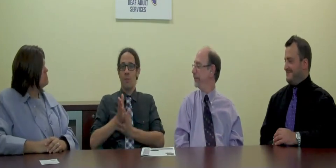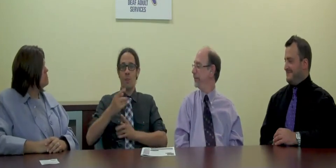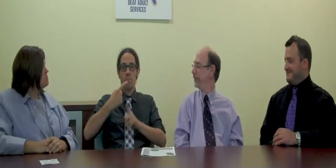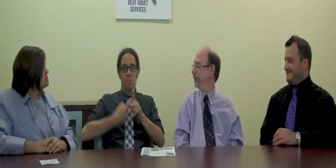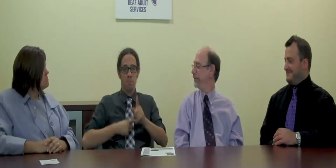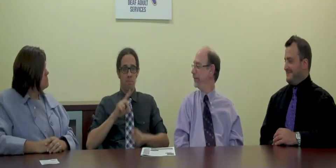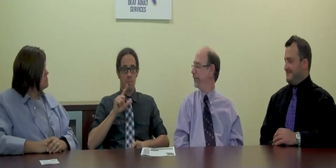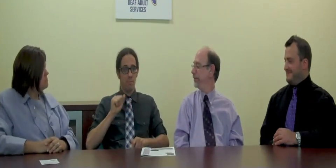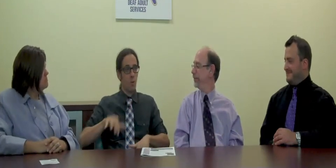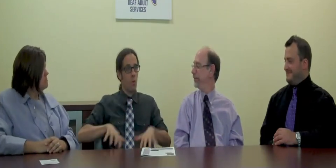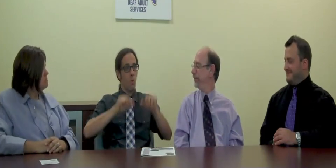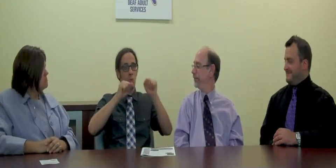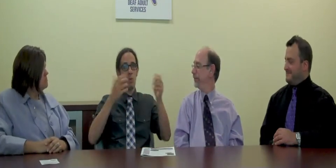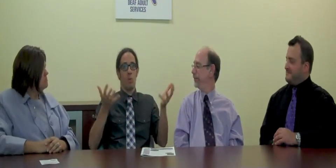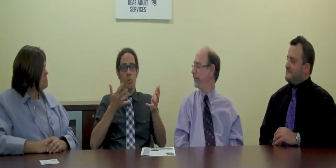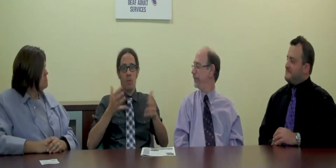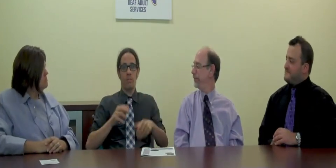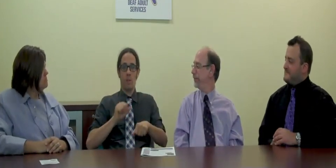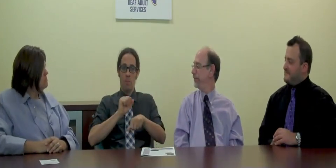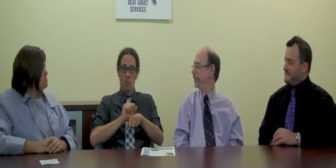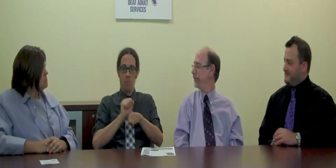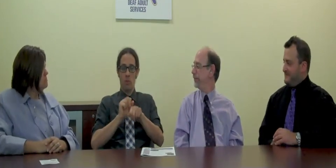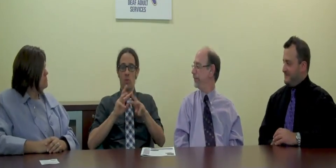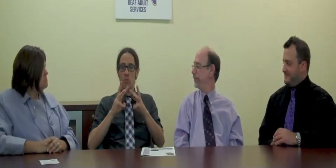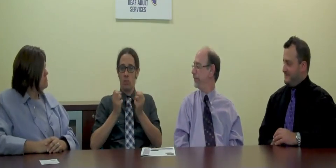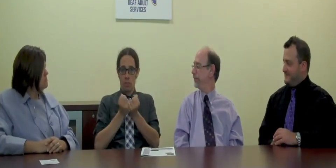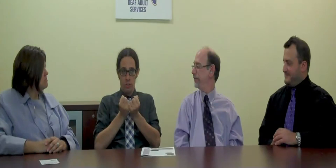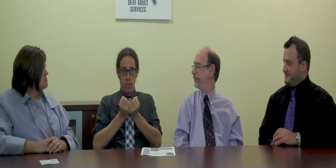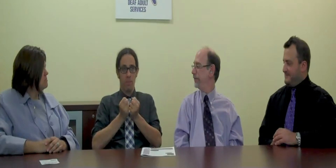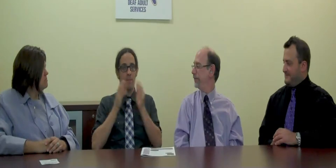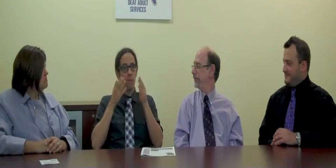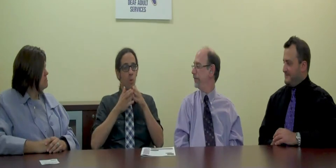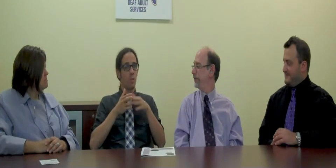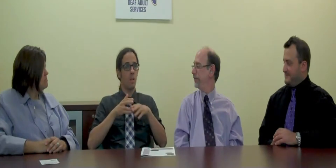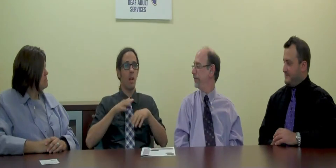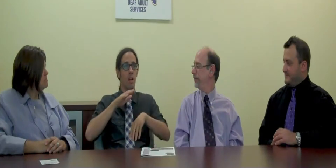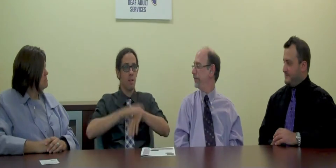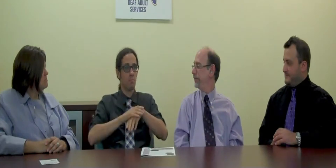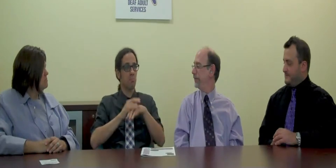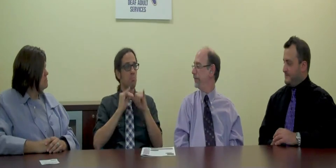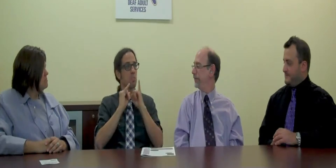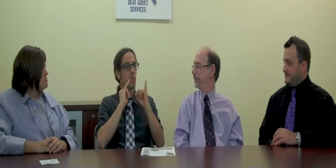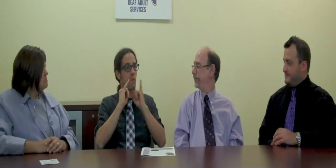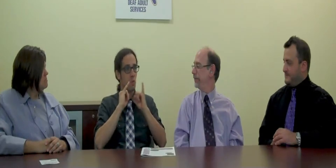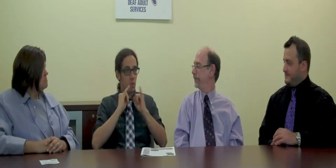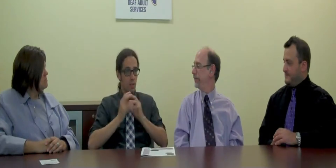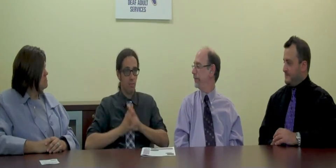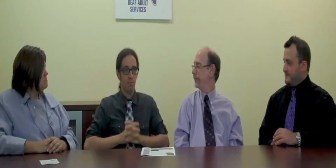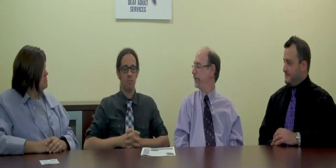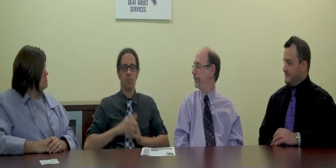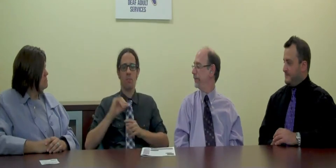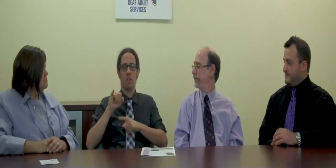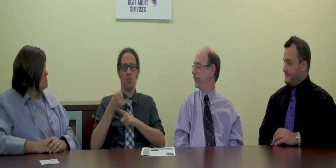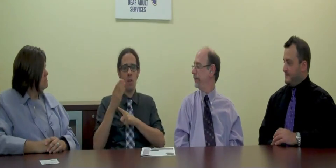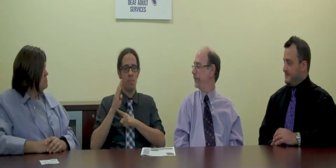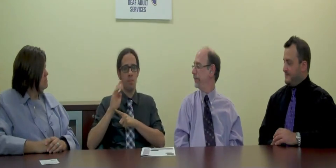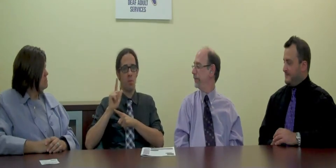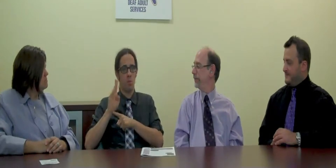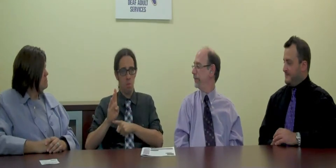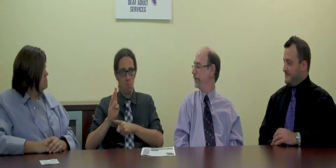Throughout the month of May, DOS offered a series of workshops that focused on employment and interviewing. The job club